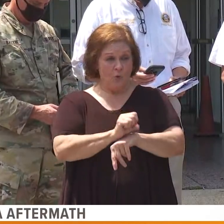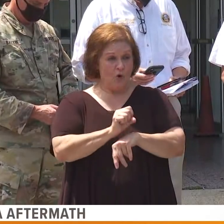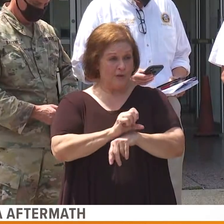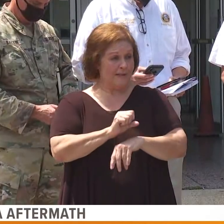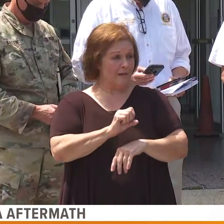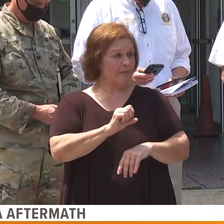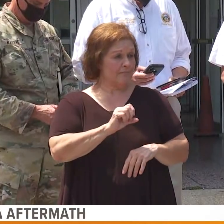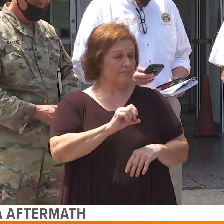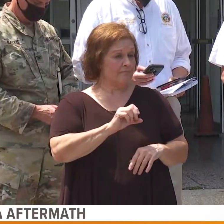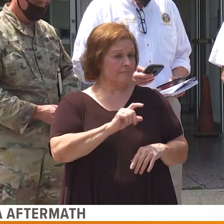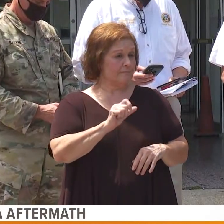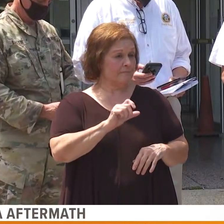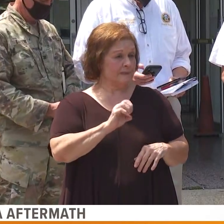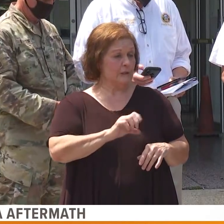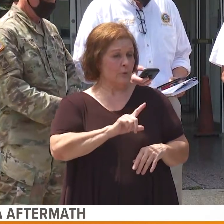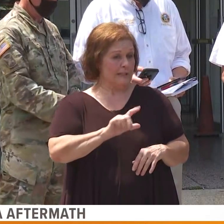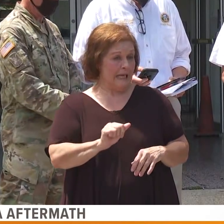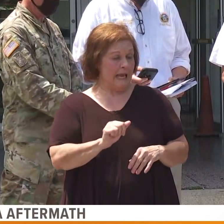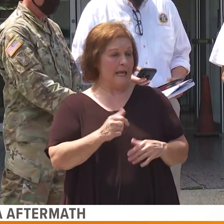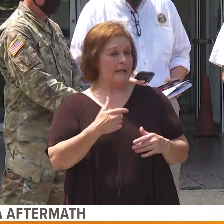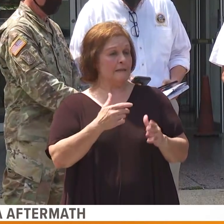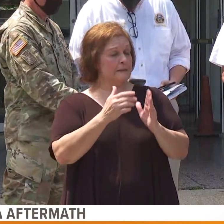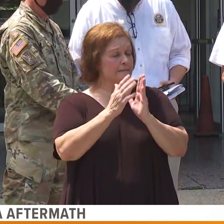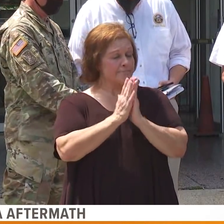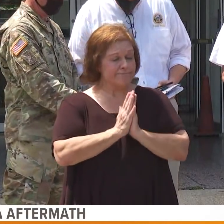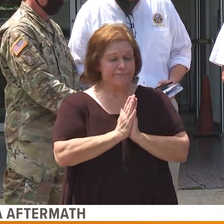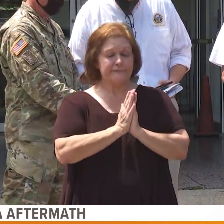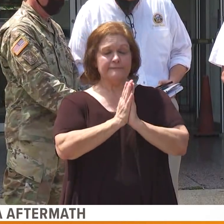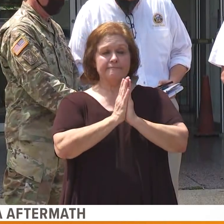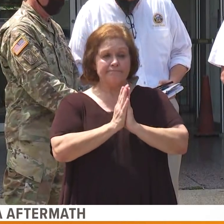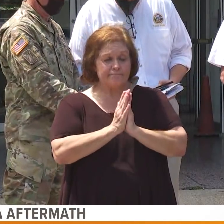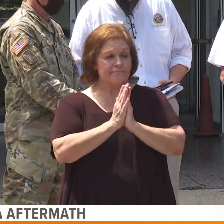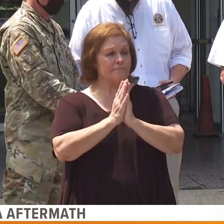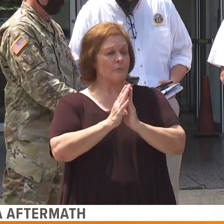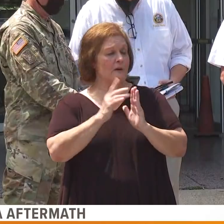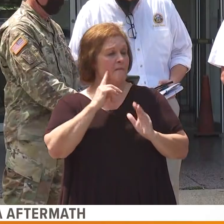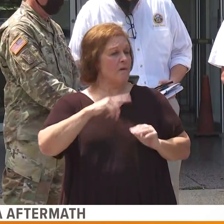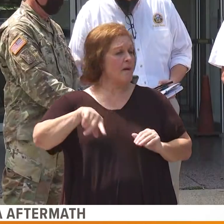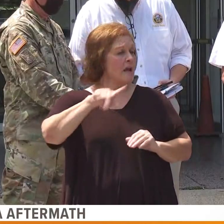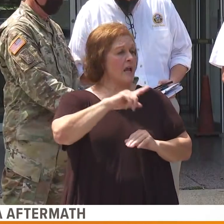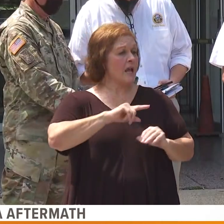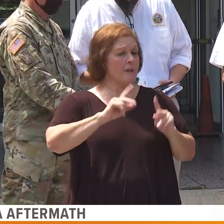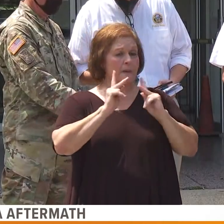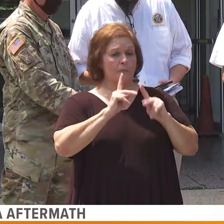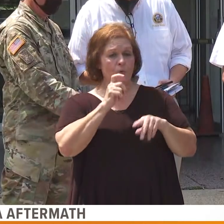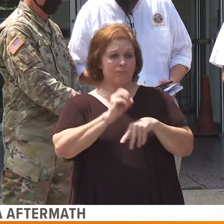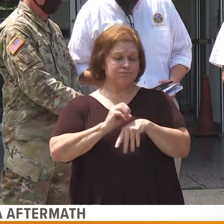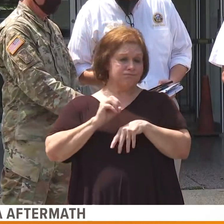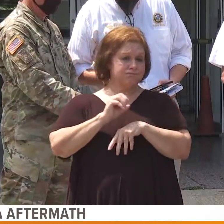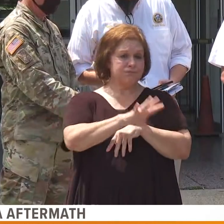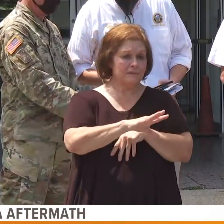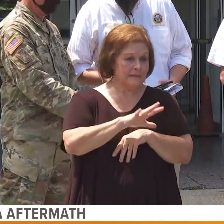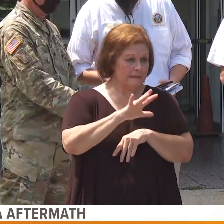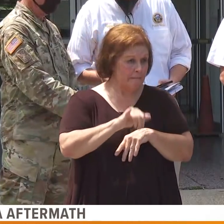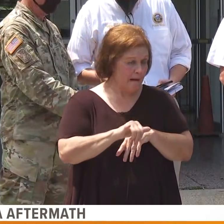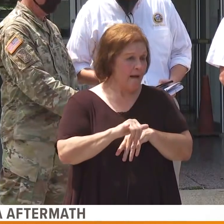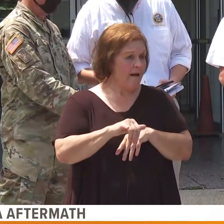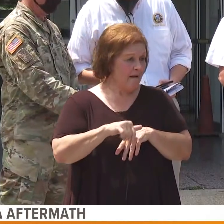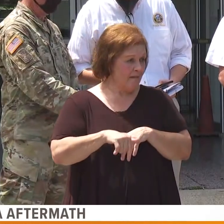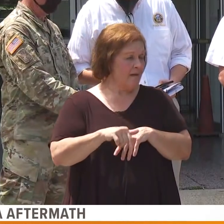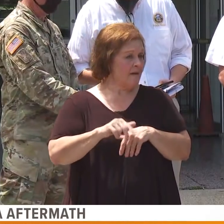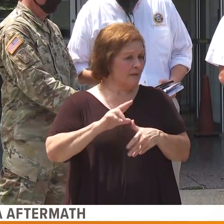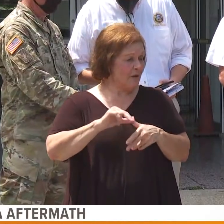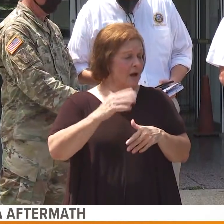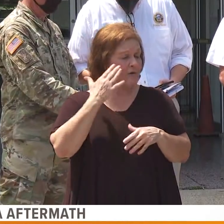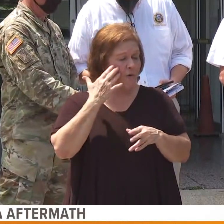that our thoughts and prayers are with everyone who has been impacted by this catastrophic event. We know this is a very difficult